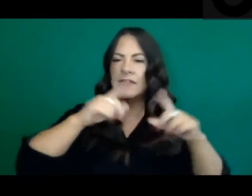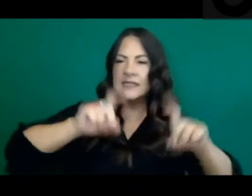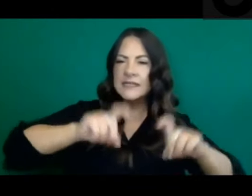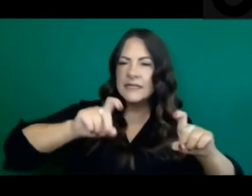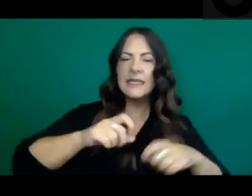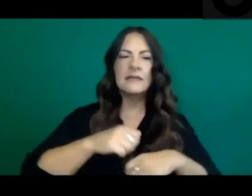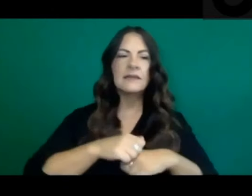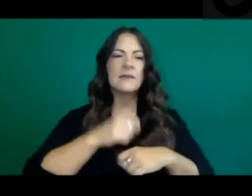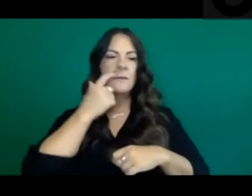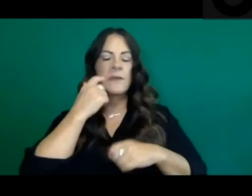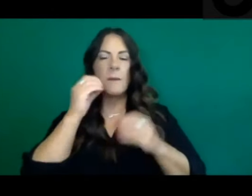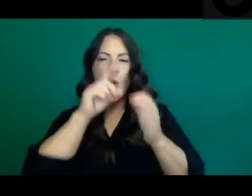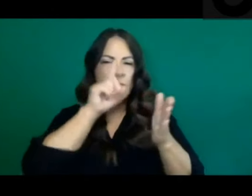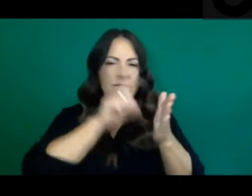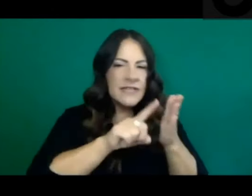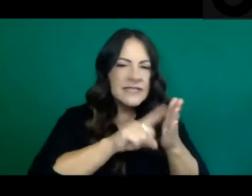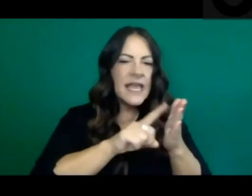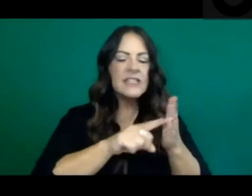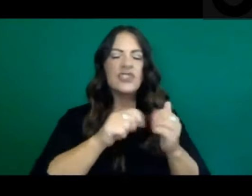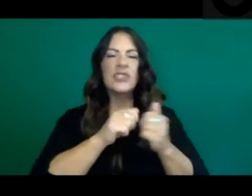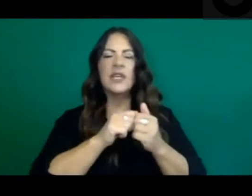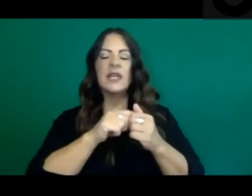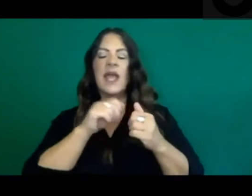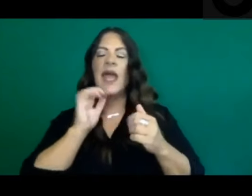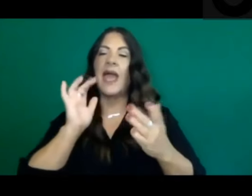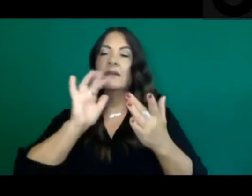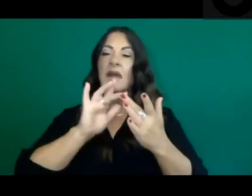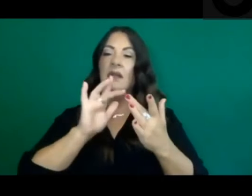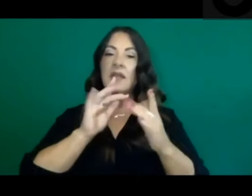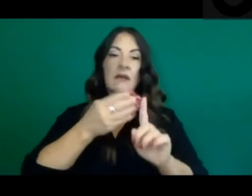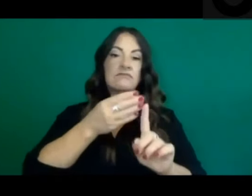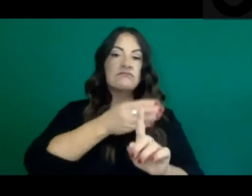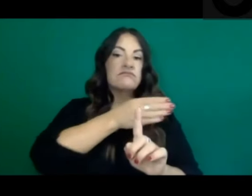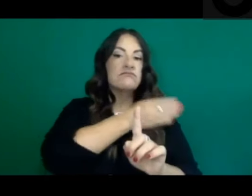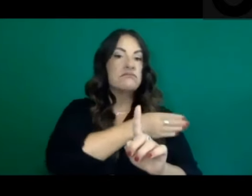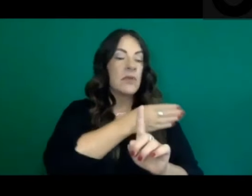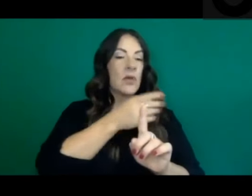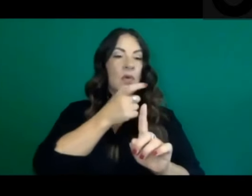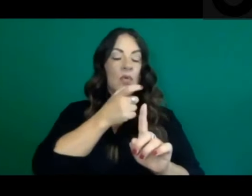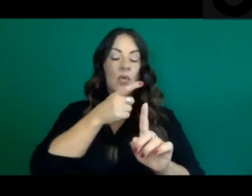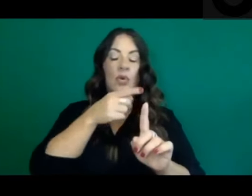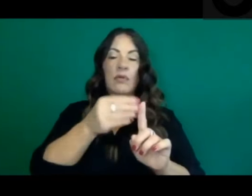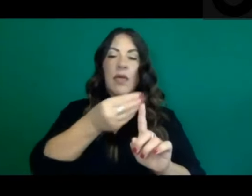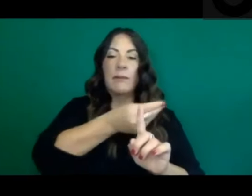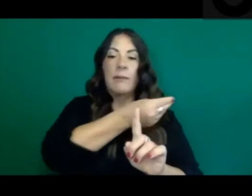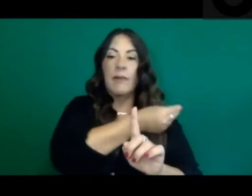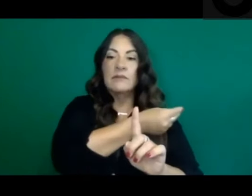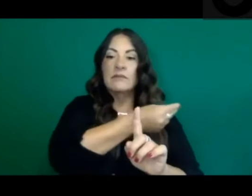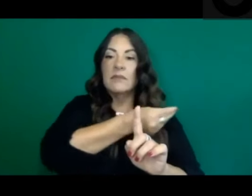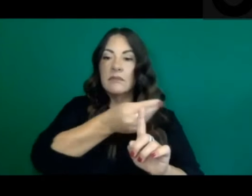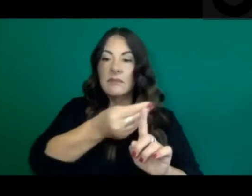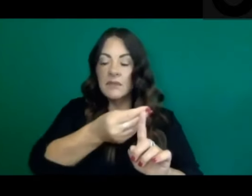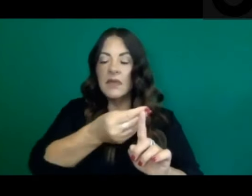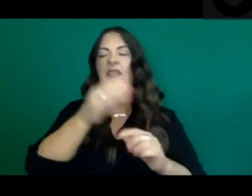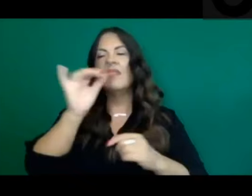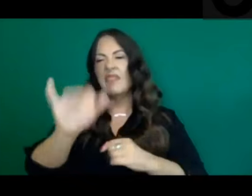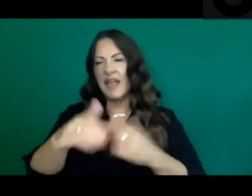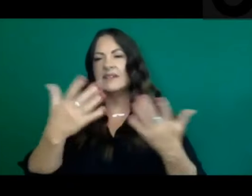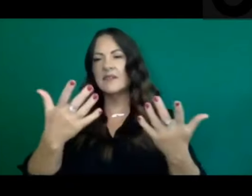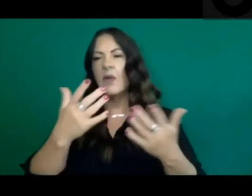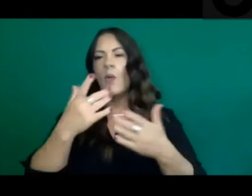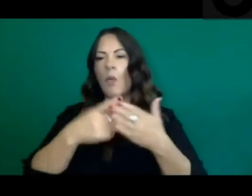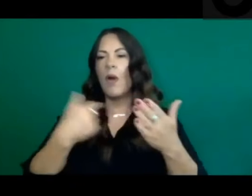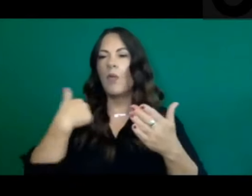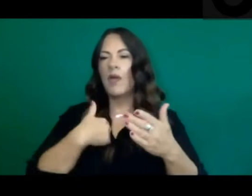disease investigation, and contact tracing are indeed robust enough to manage what is the reality of some